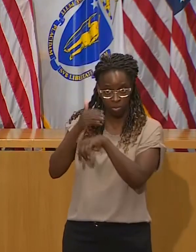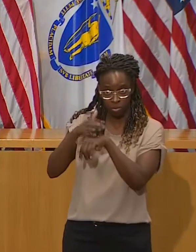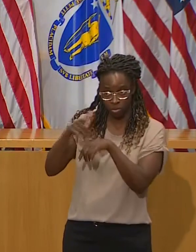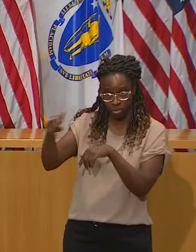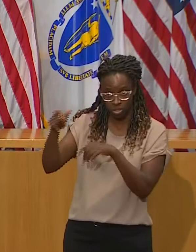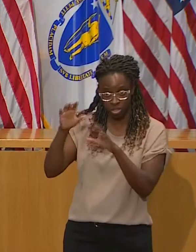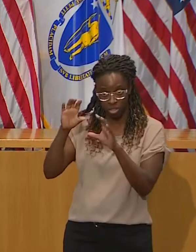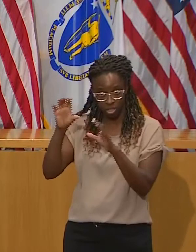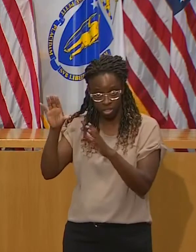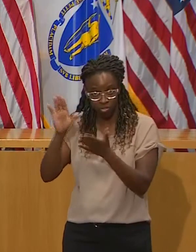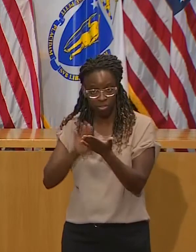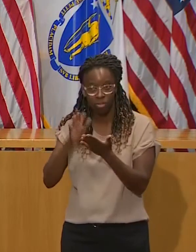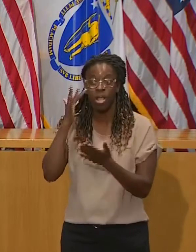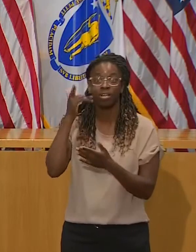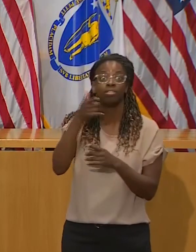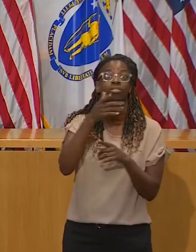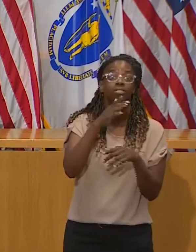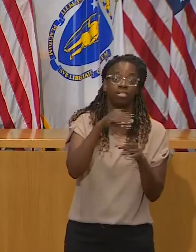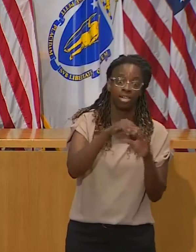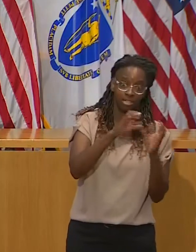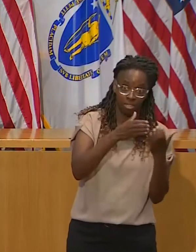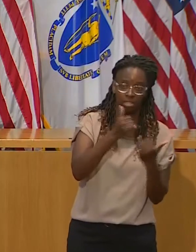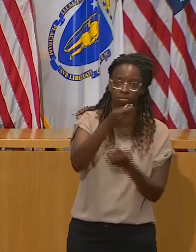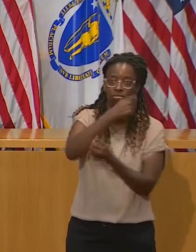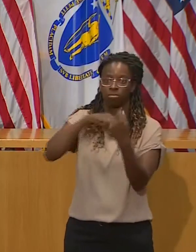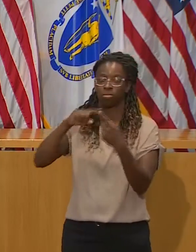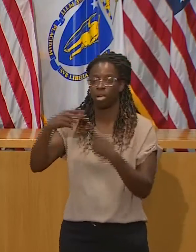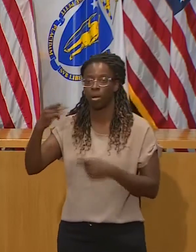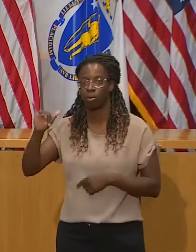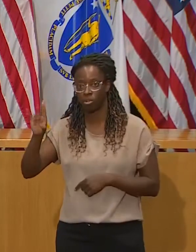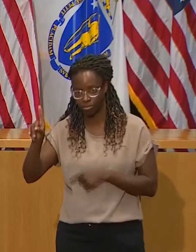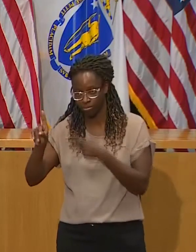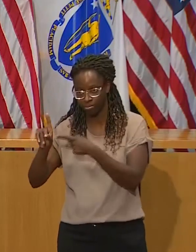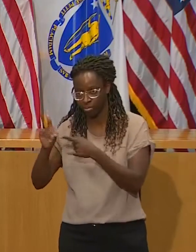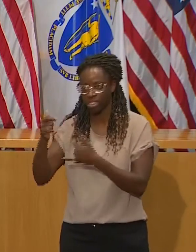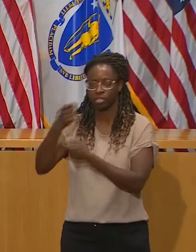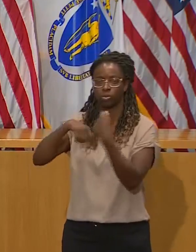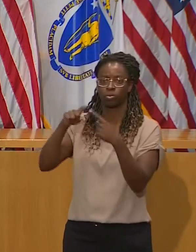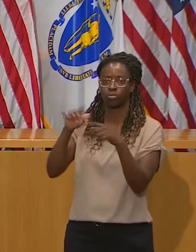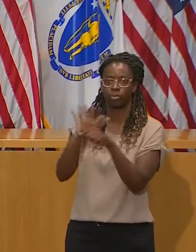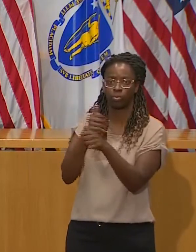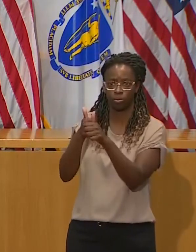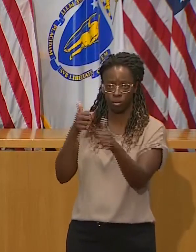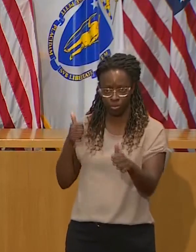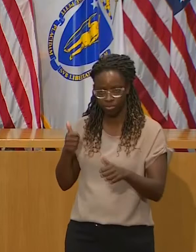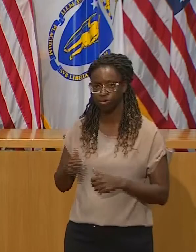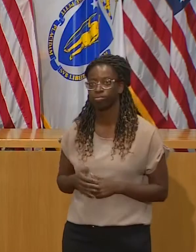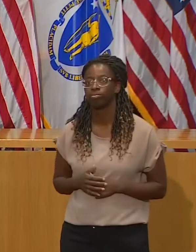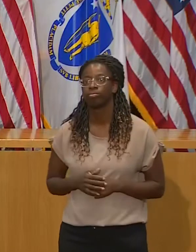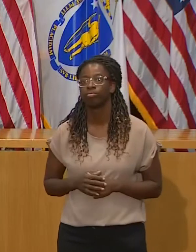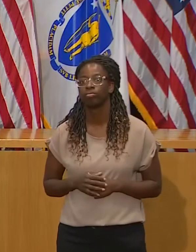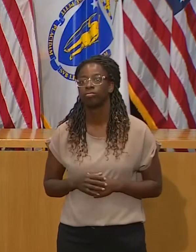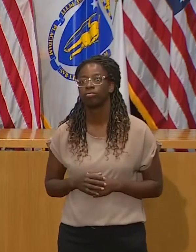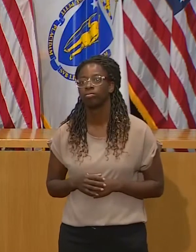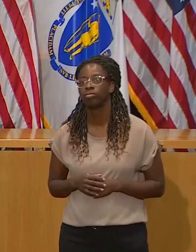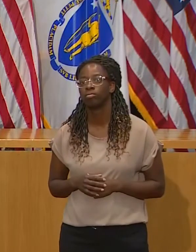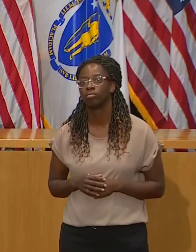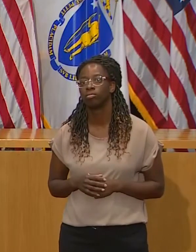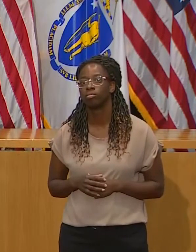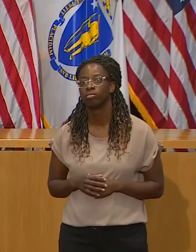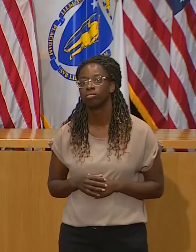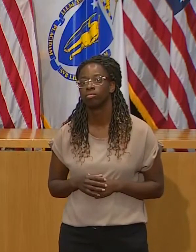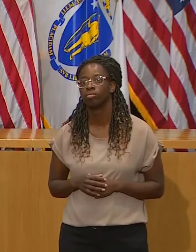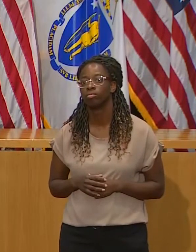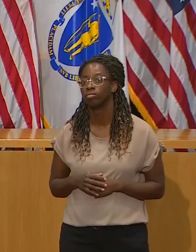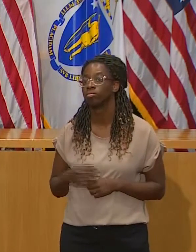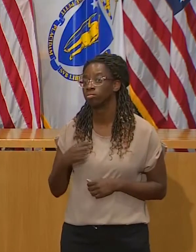Monday morning quarterback a community where I really don't know the facts. mean, what we have said to people, and we continue to believe it's